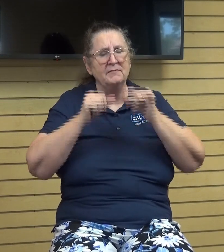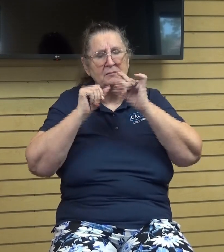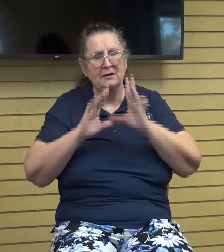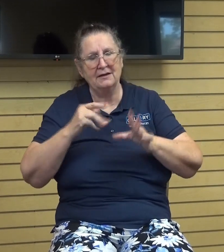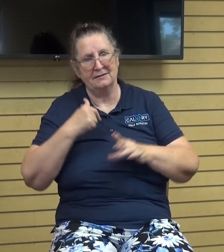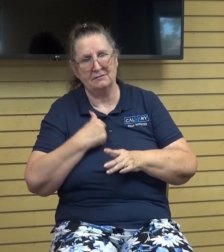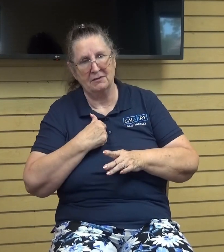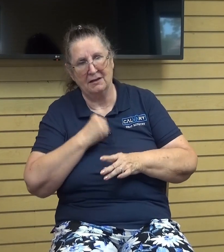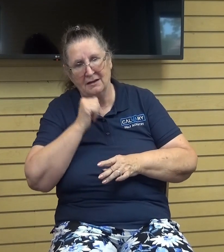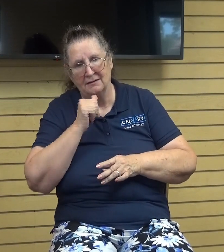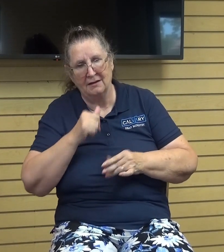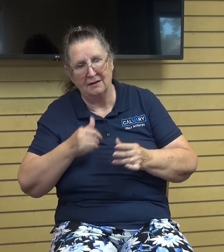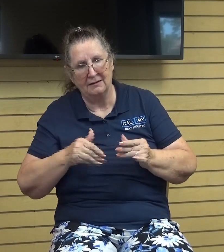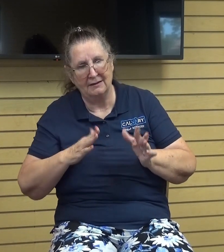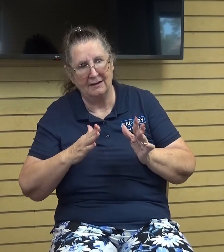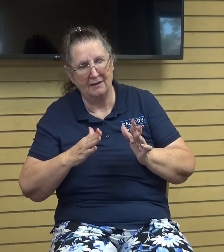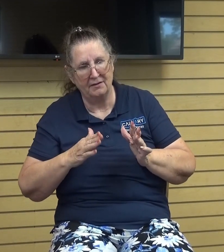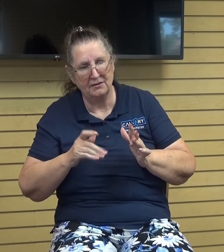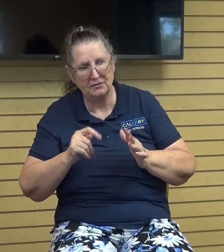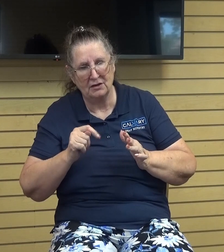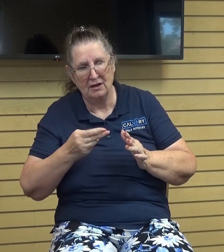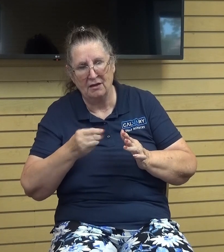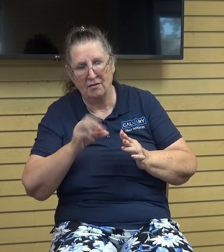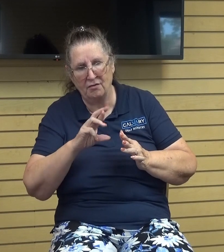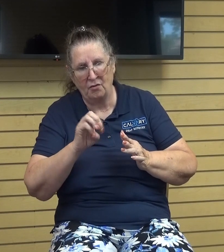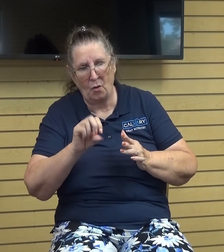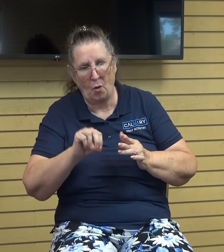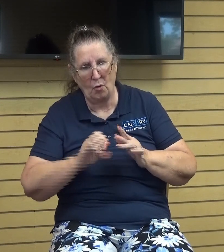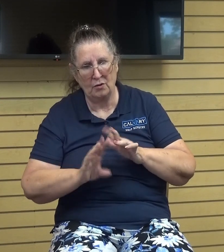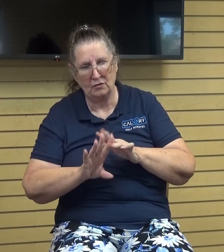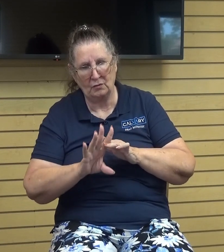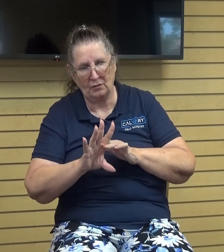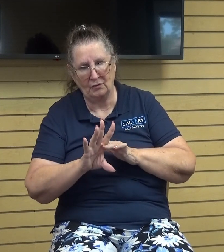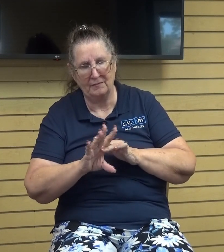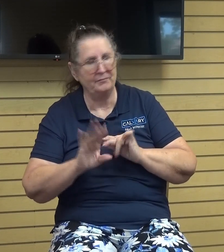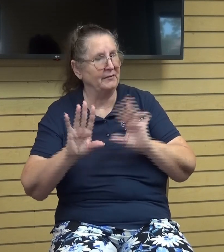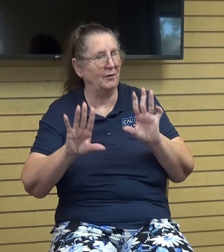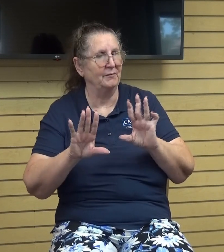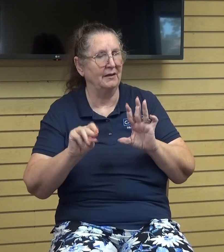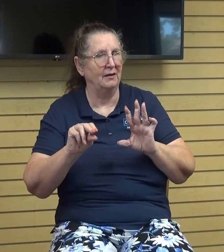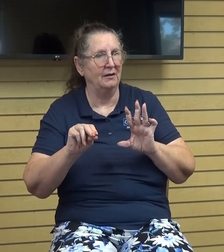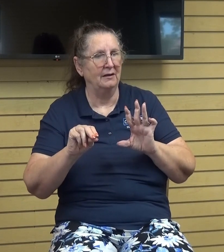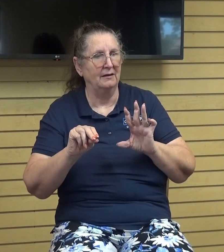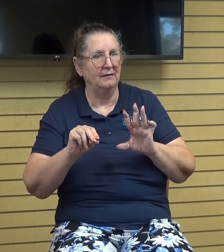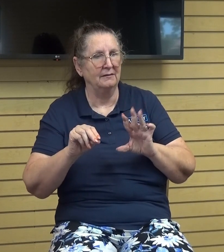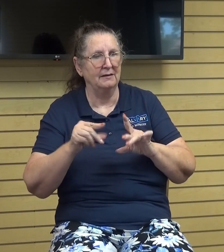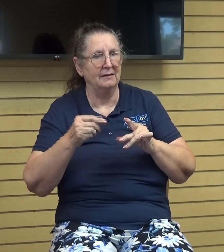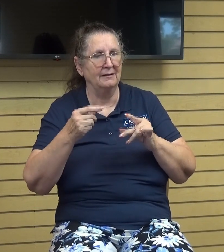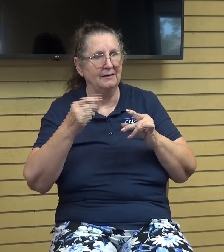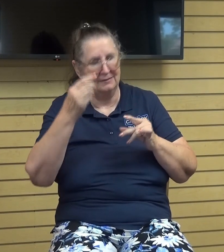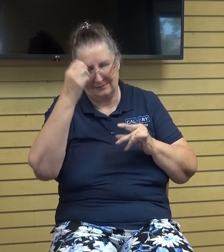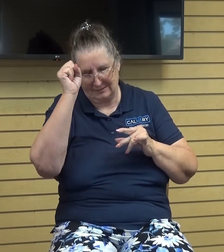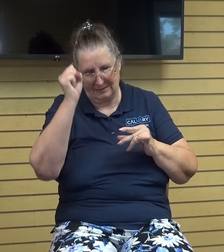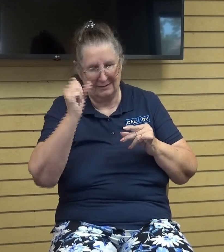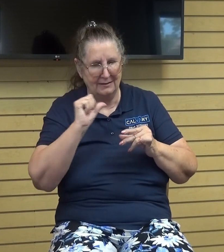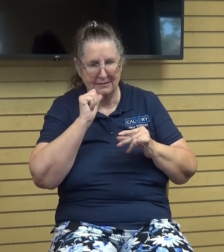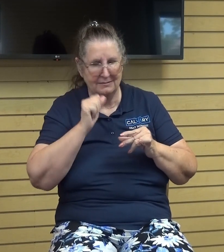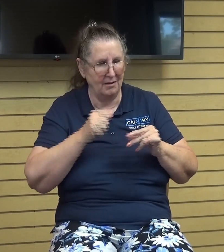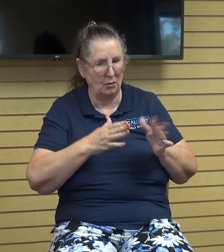not let those thorns come up in those trees we didn't let the enemy have his way or our complacency or whatever it may